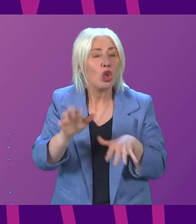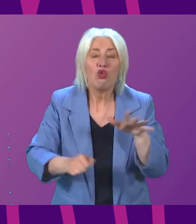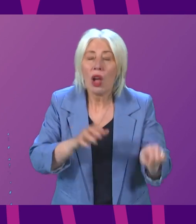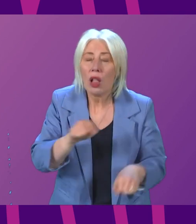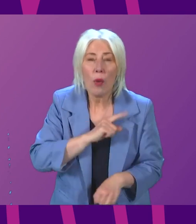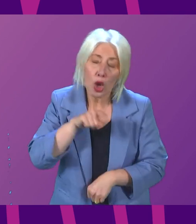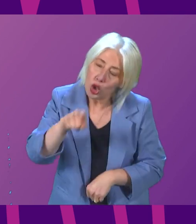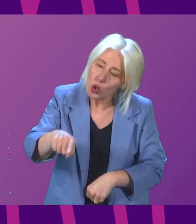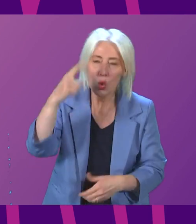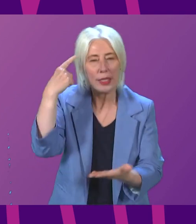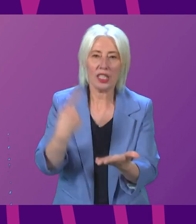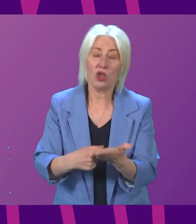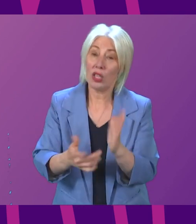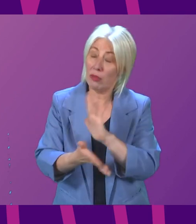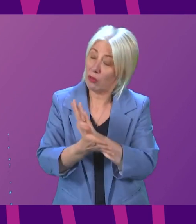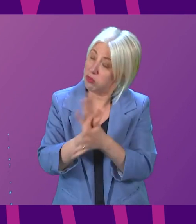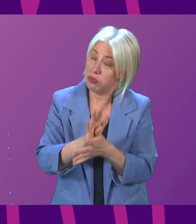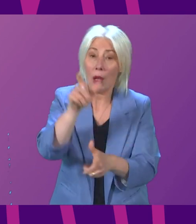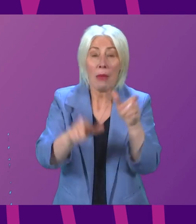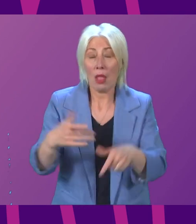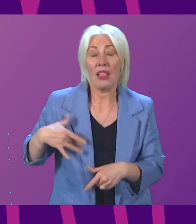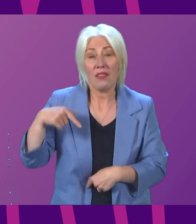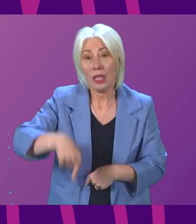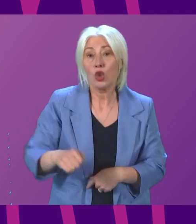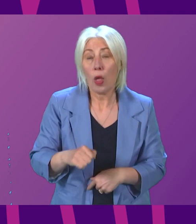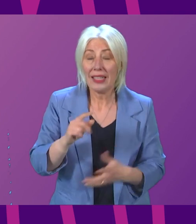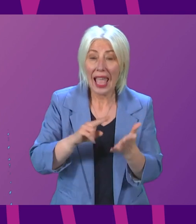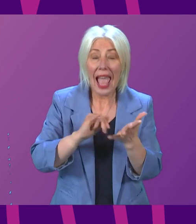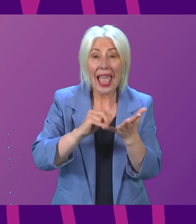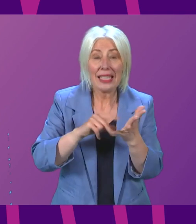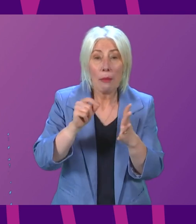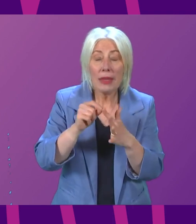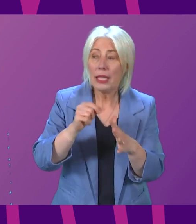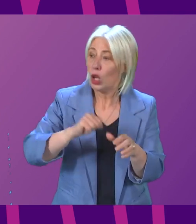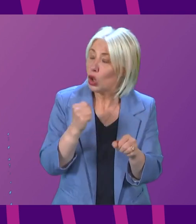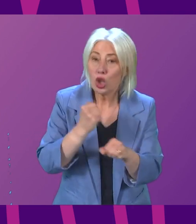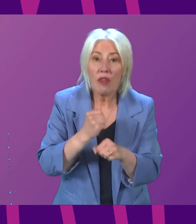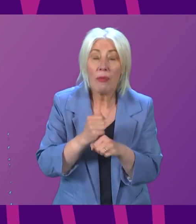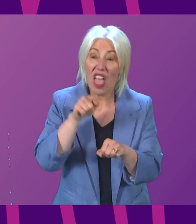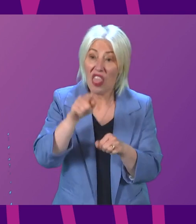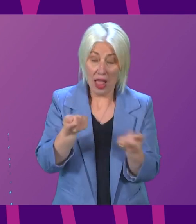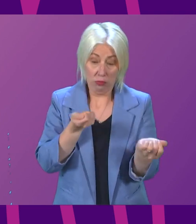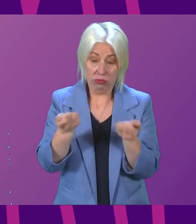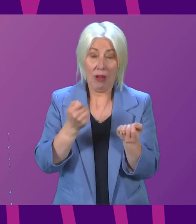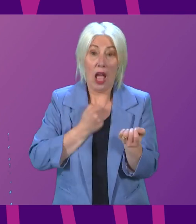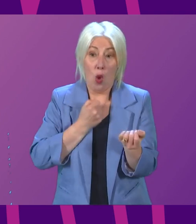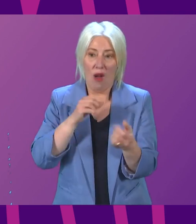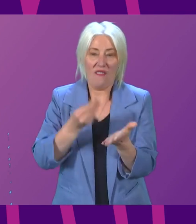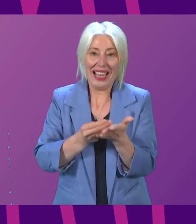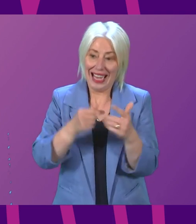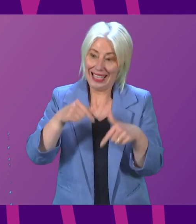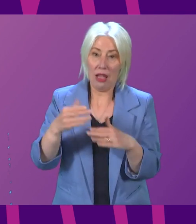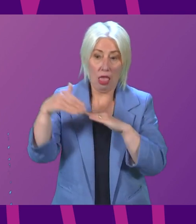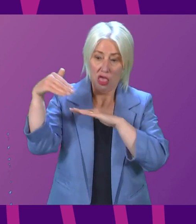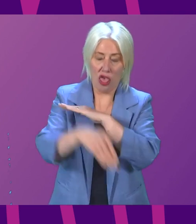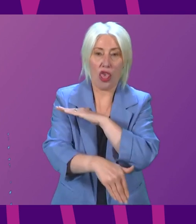are devastating for the people of Scotland. The SNP, the Scottish Government, are the ones running our finances into the